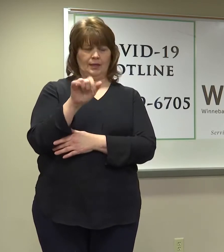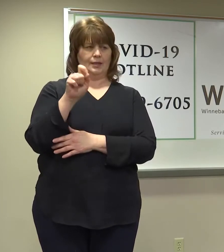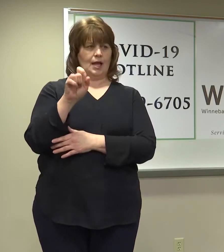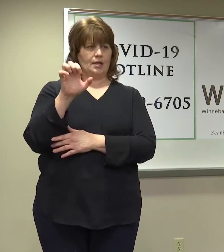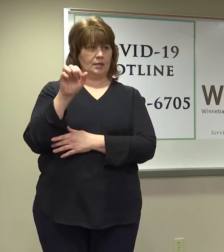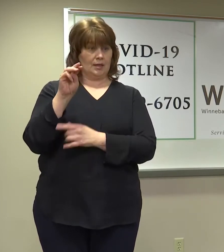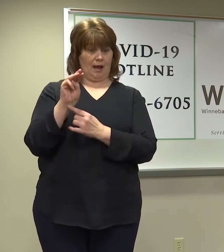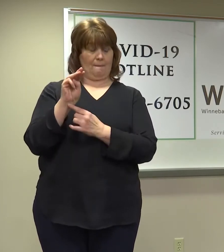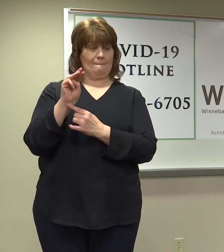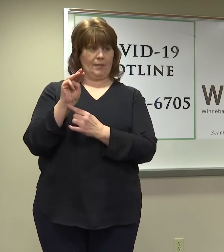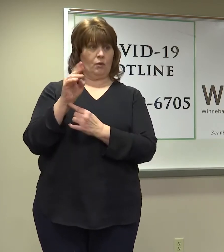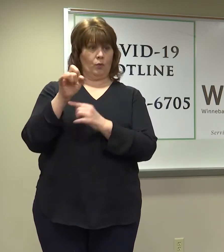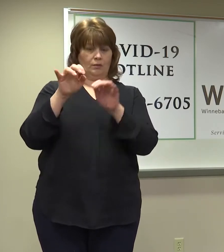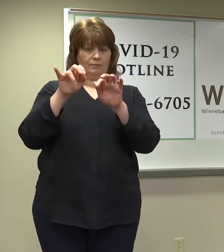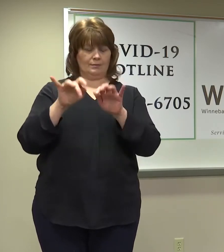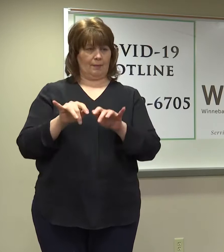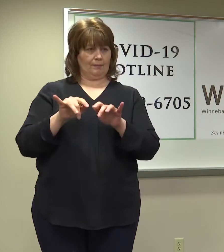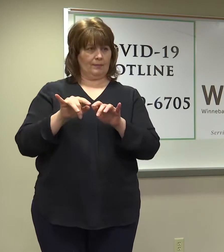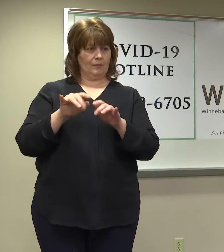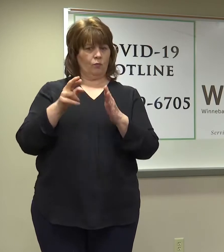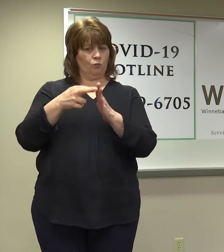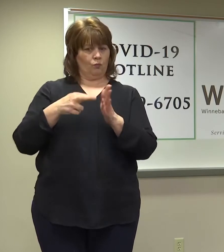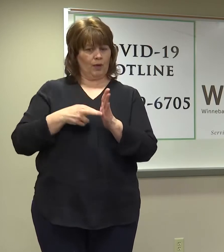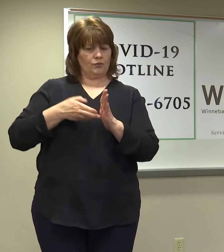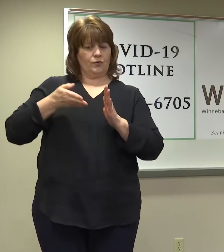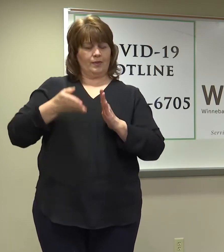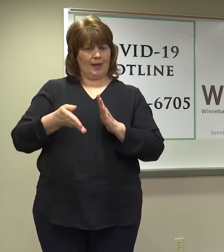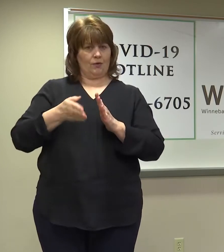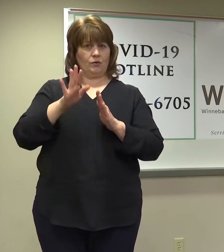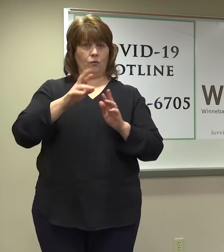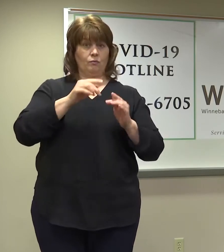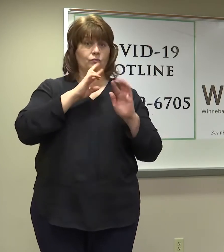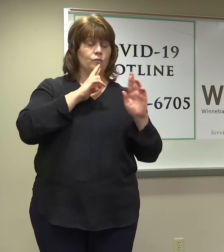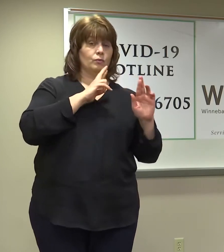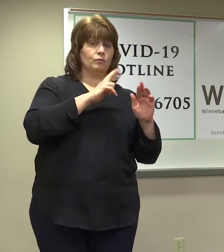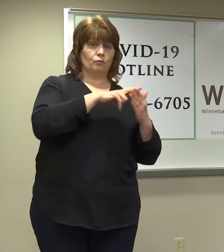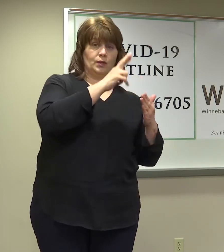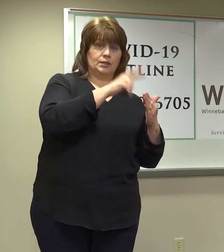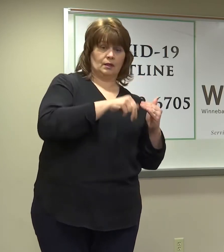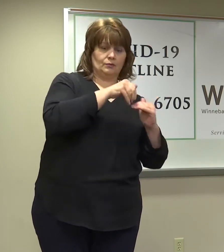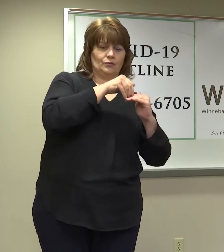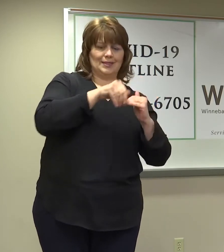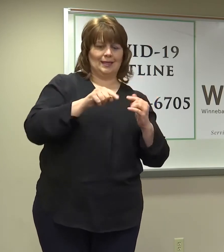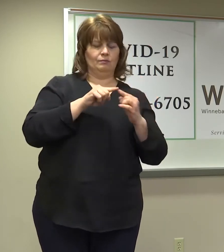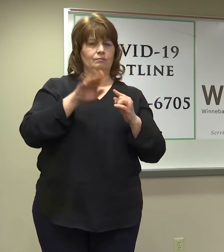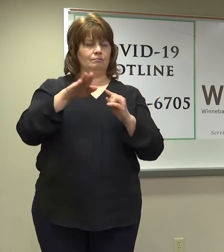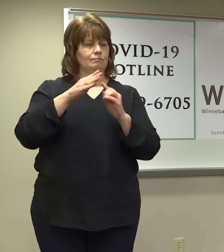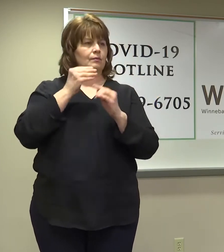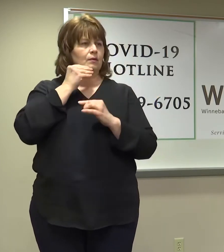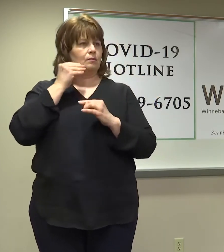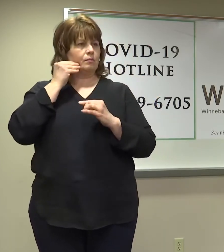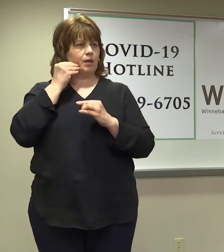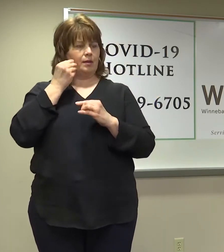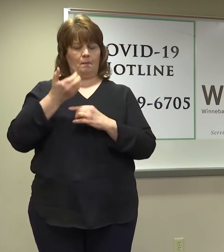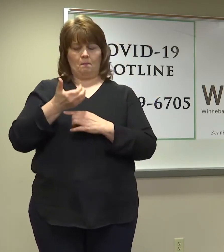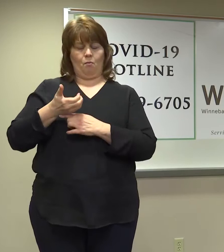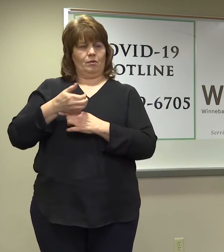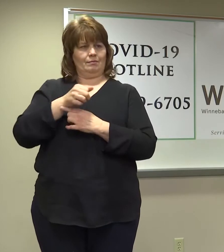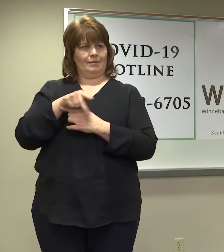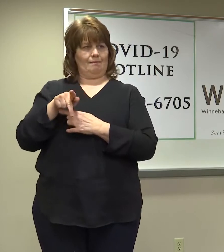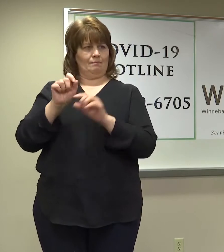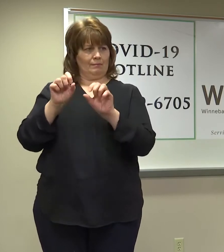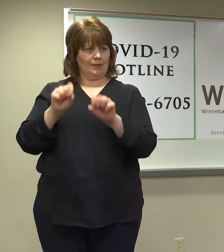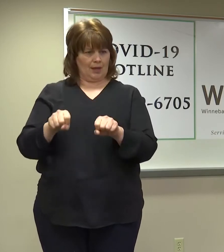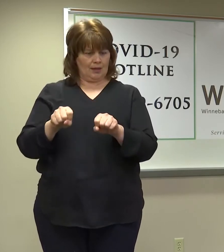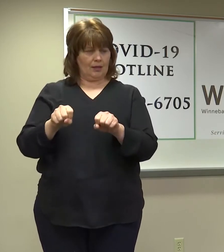goes right into a person's cell phone, and it eliminates data entry errors, spellings, birthday transpositions, all of those things that make it